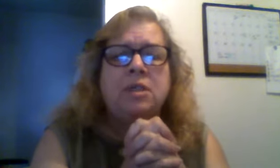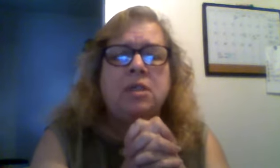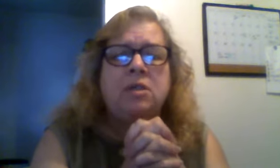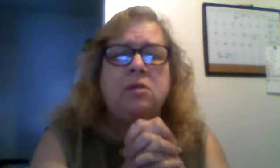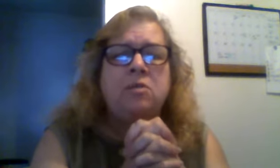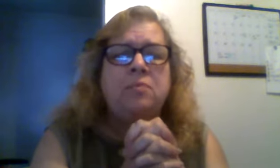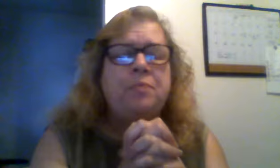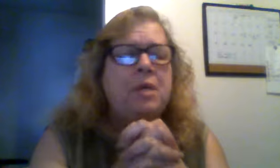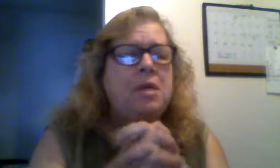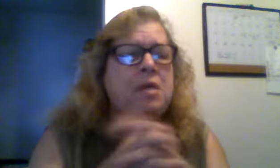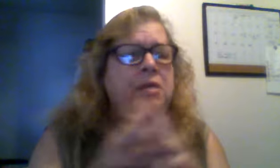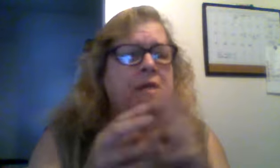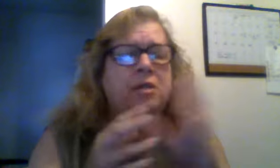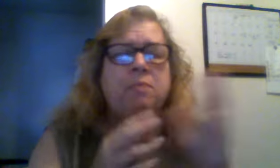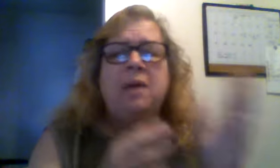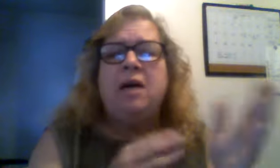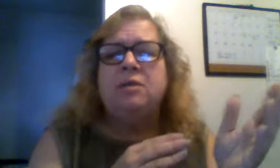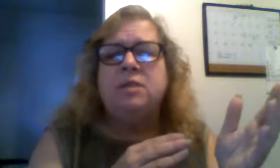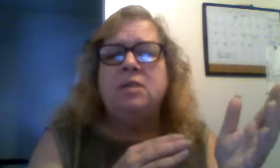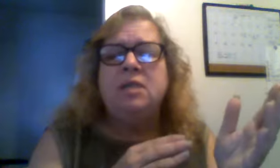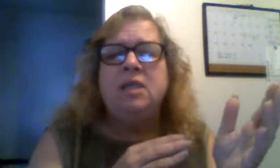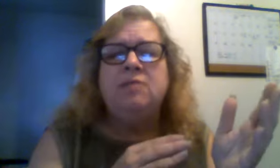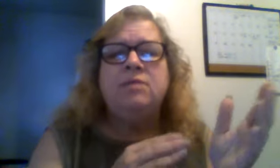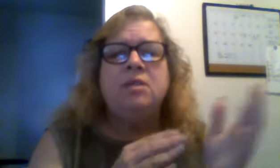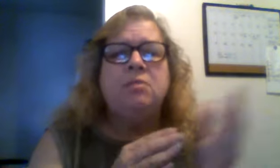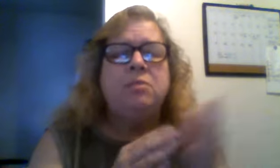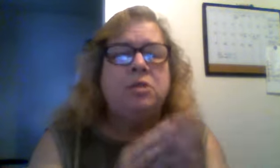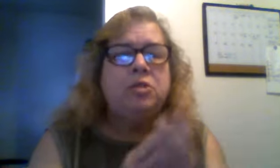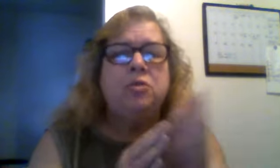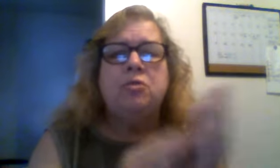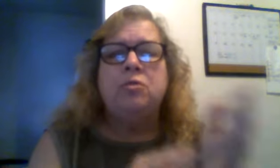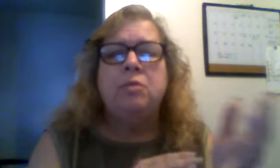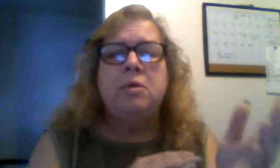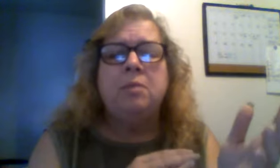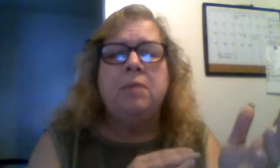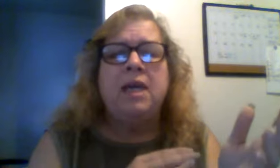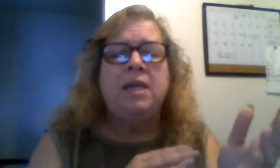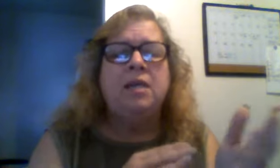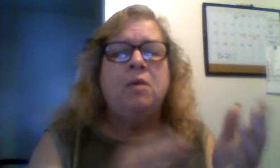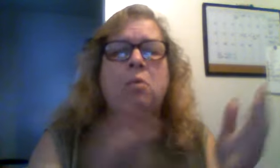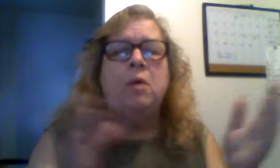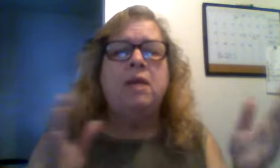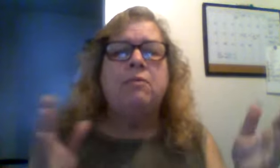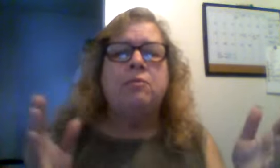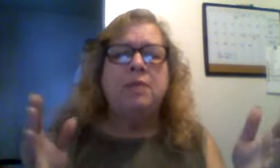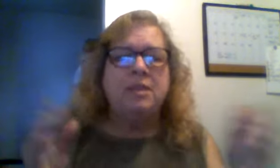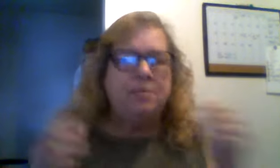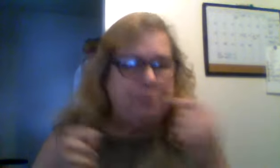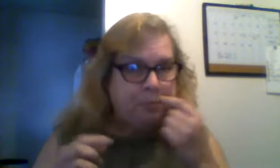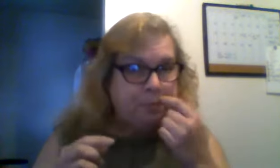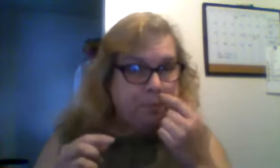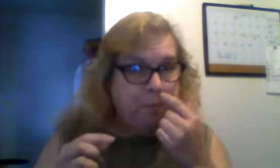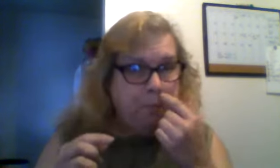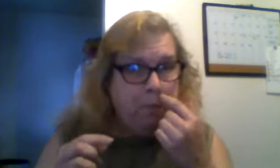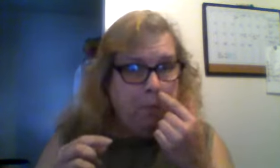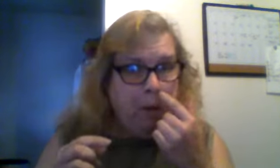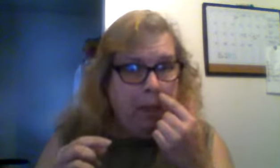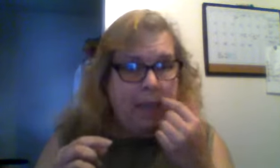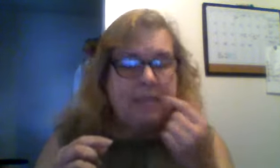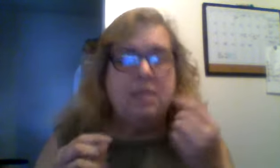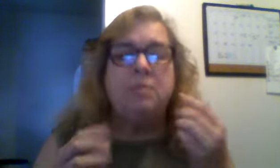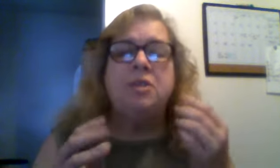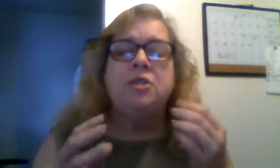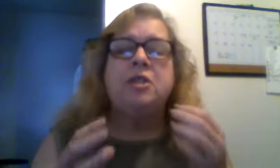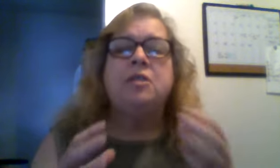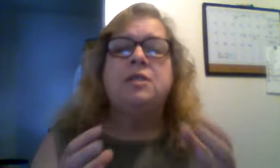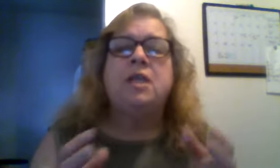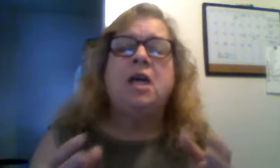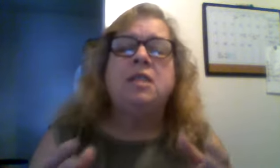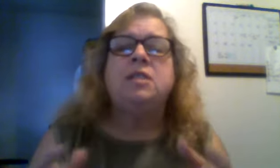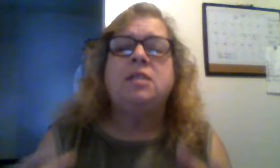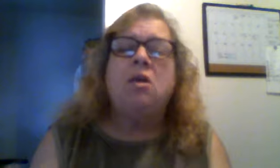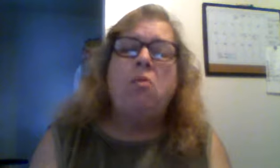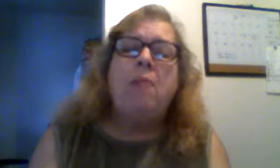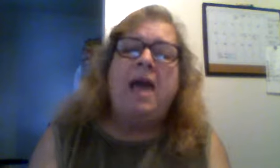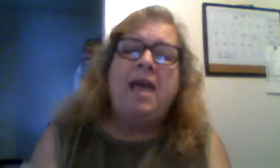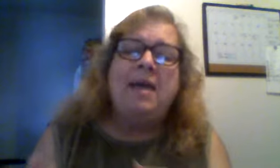school their spouse leaves them the children are abandoned or whatever reason and some of the jiggers have gotten so bad